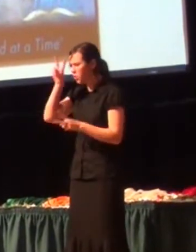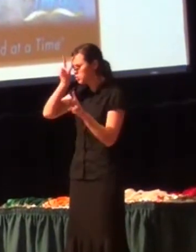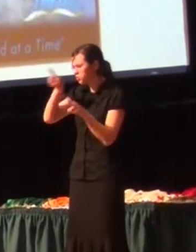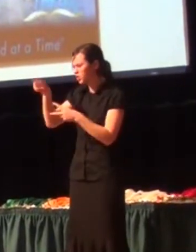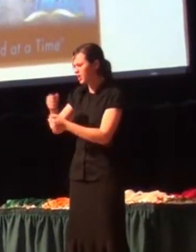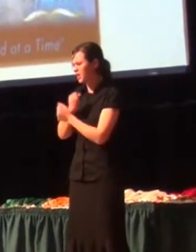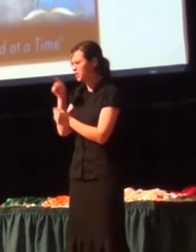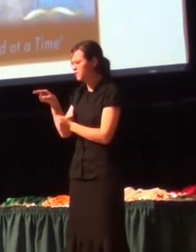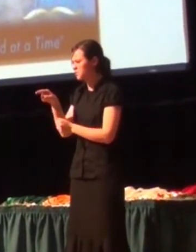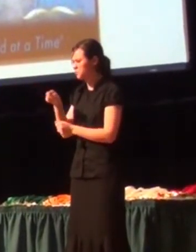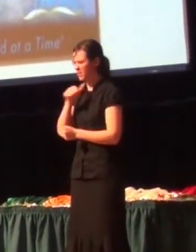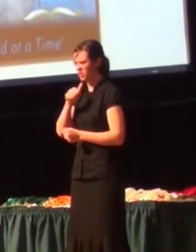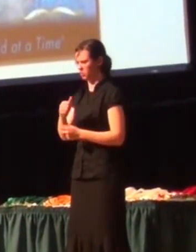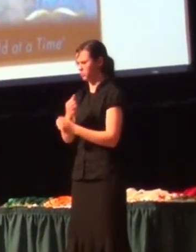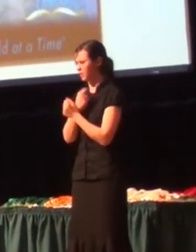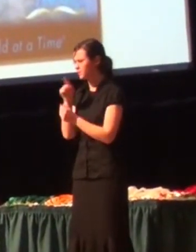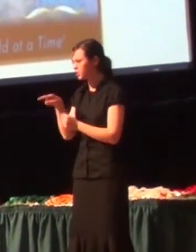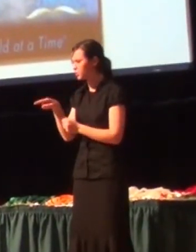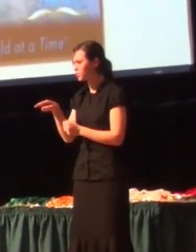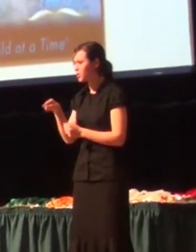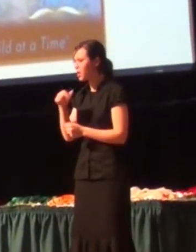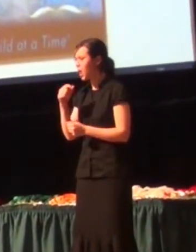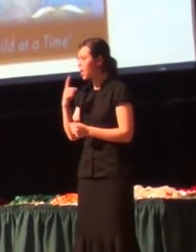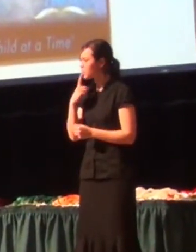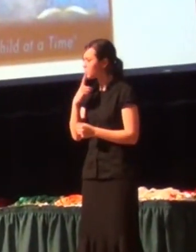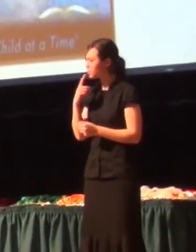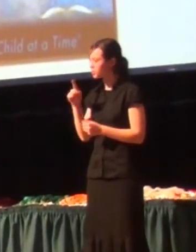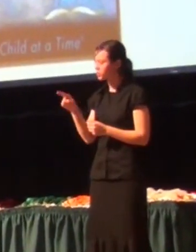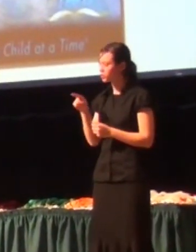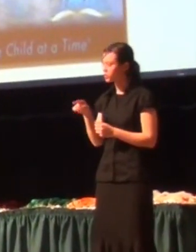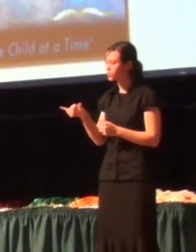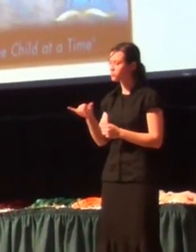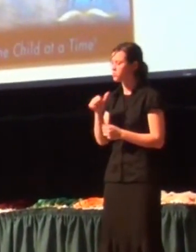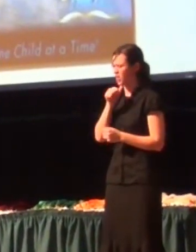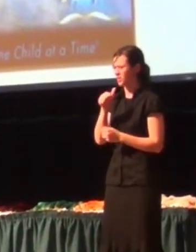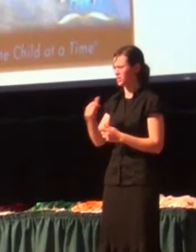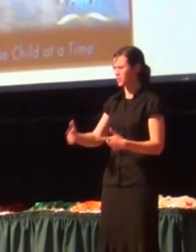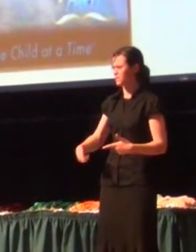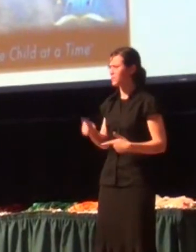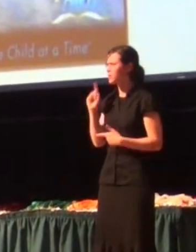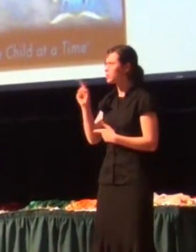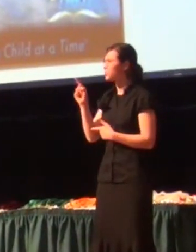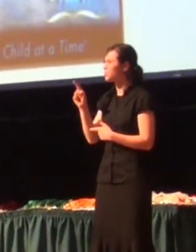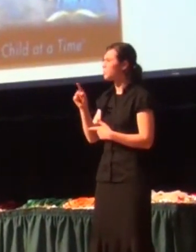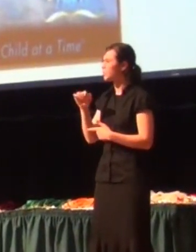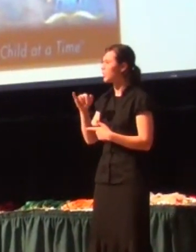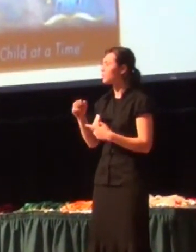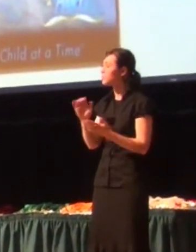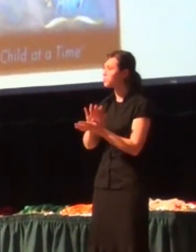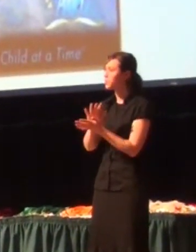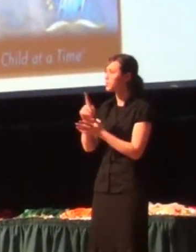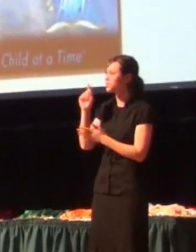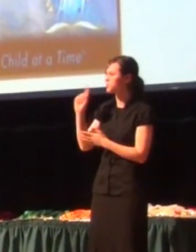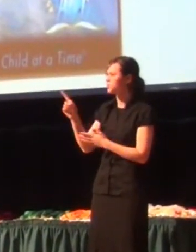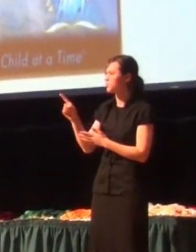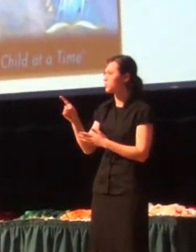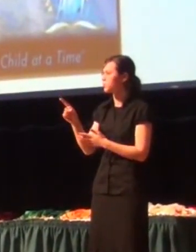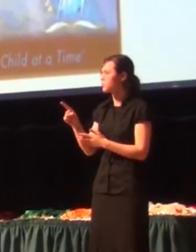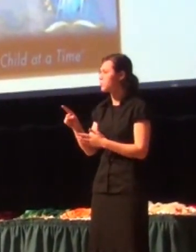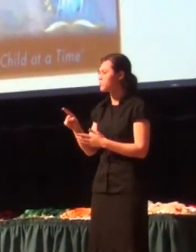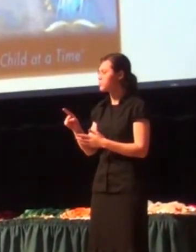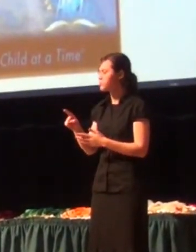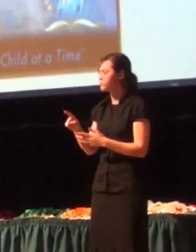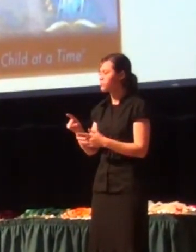than I want to love you. I'd rather talk like you than live like you, praise you, rather than purposely